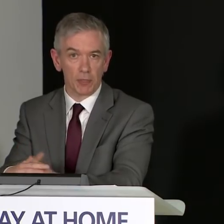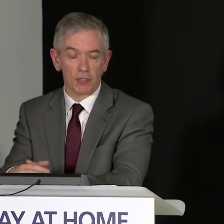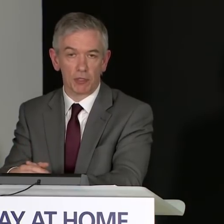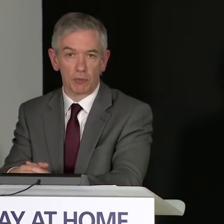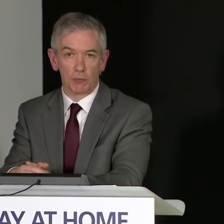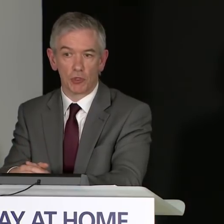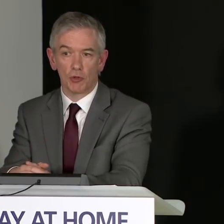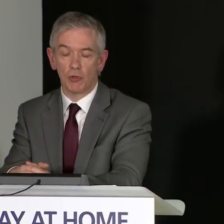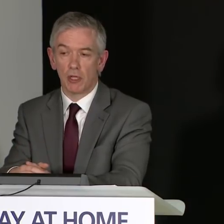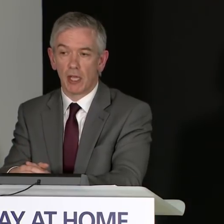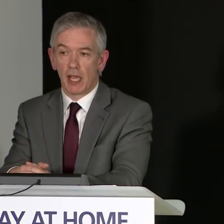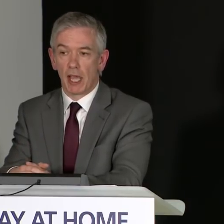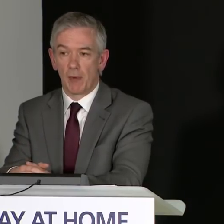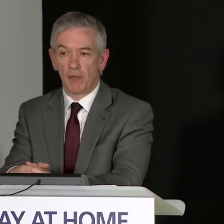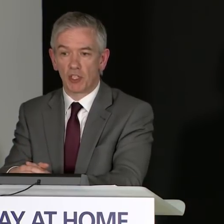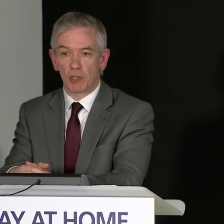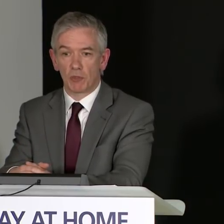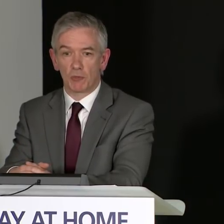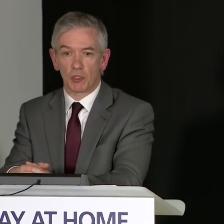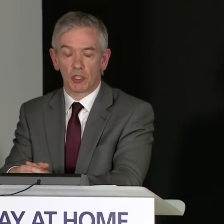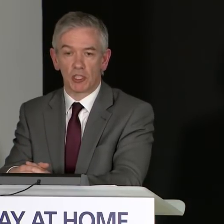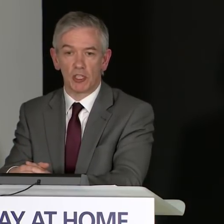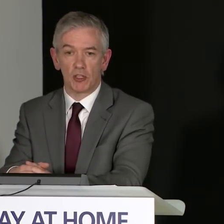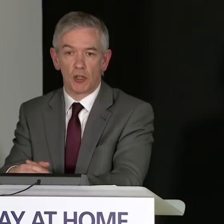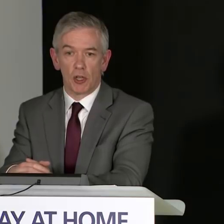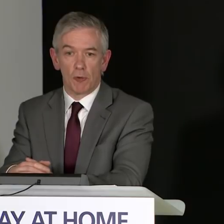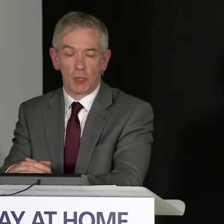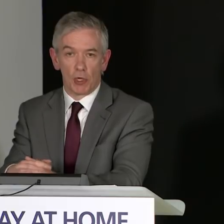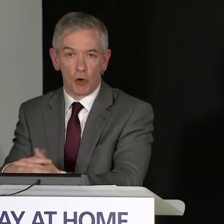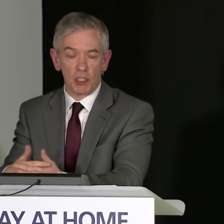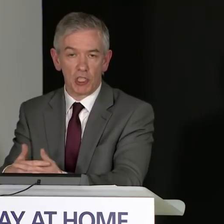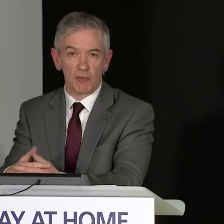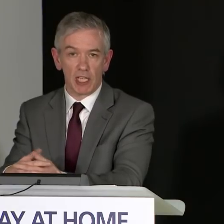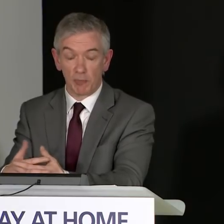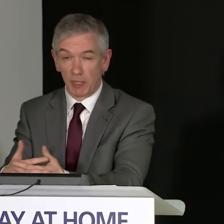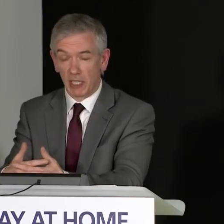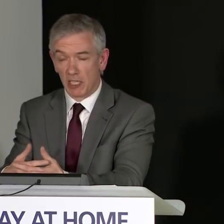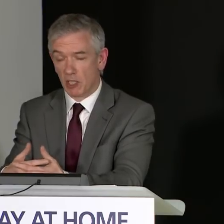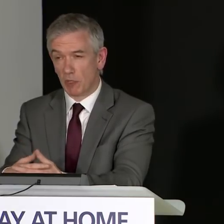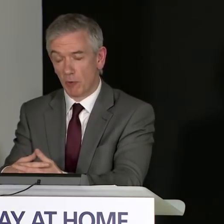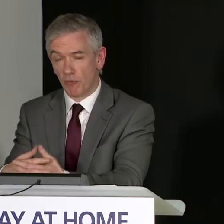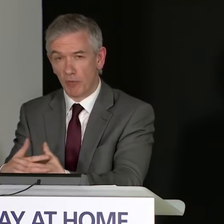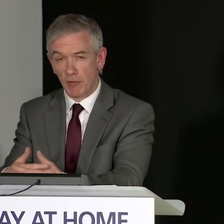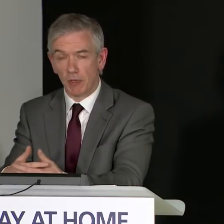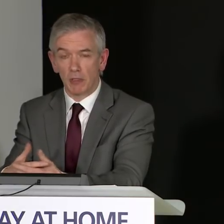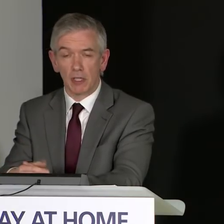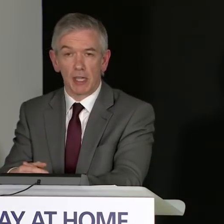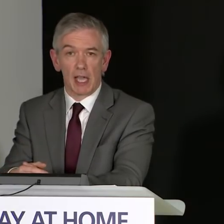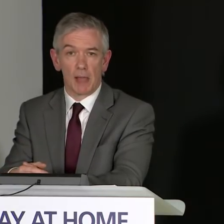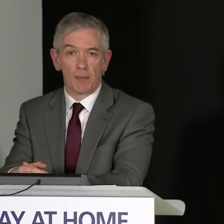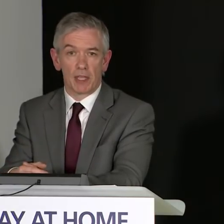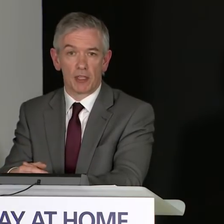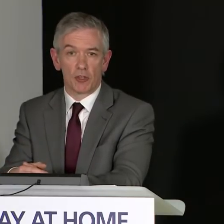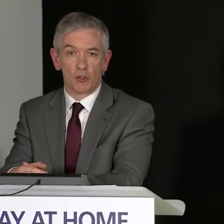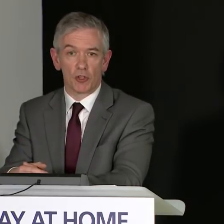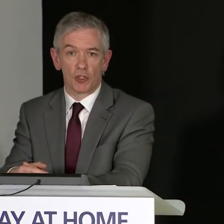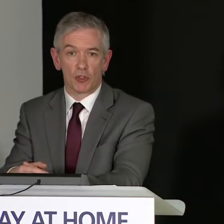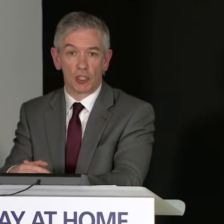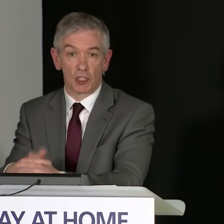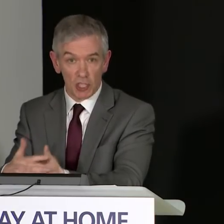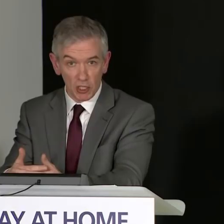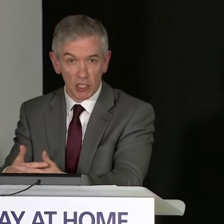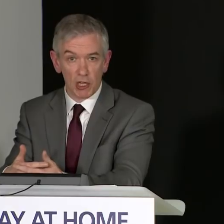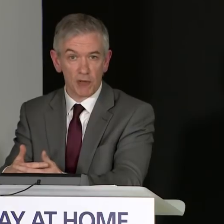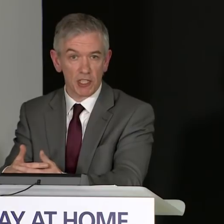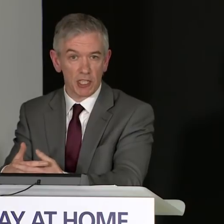they develop symptoms too if your symptoms continue beyond seven days particularly symptom of fever then you